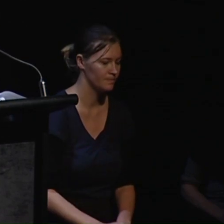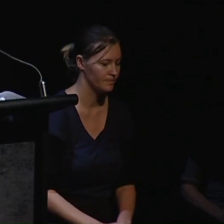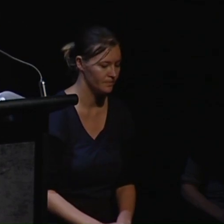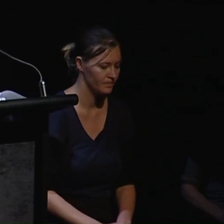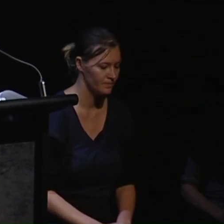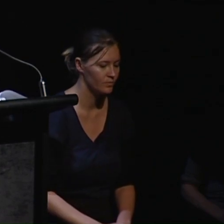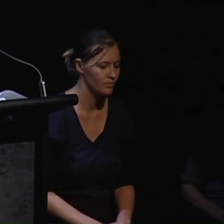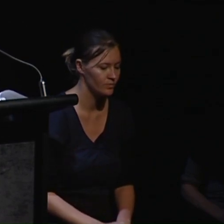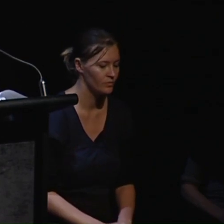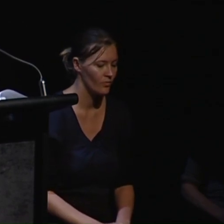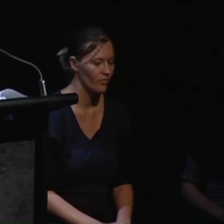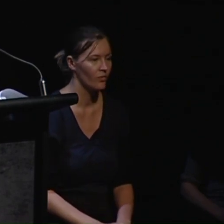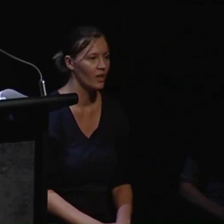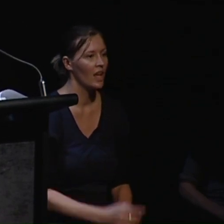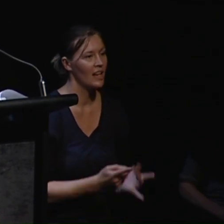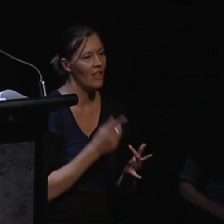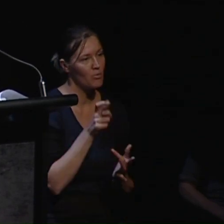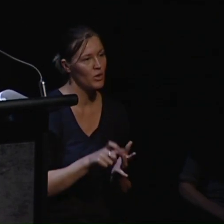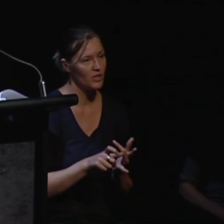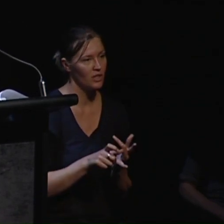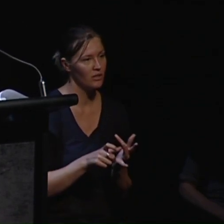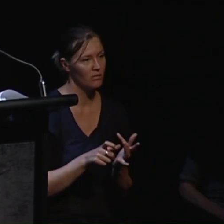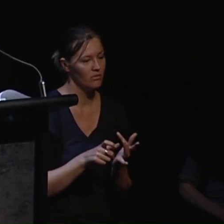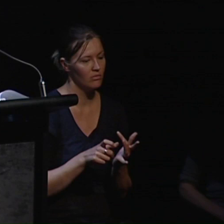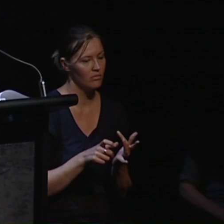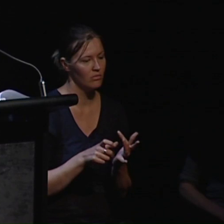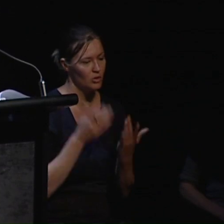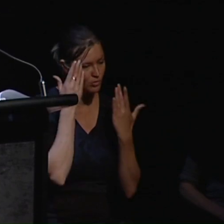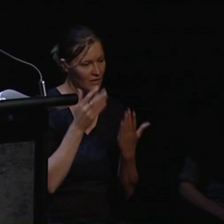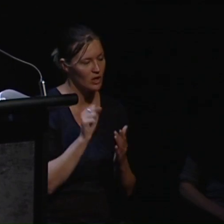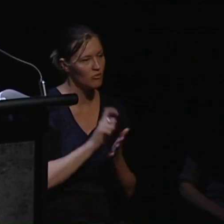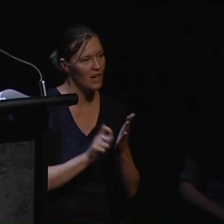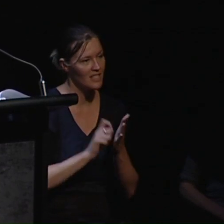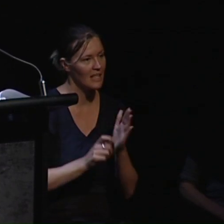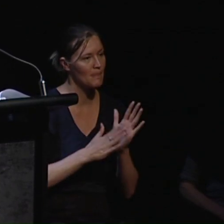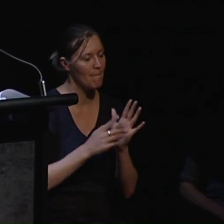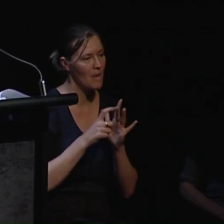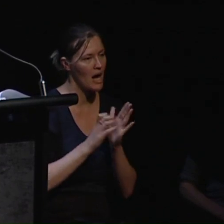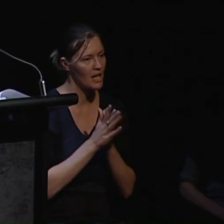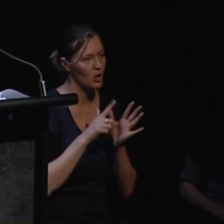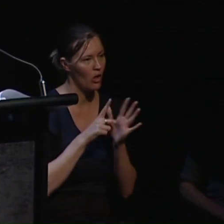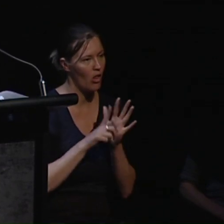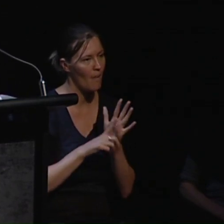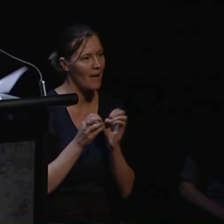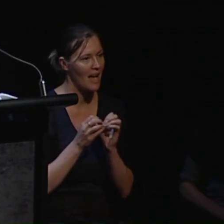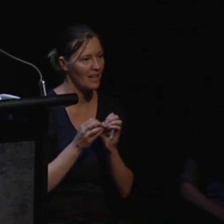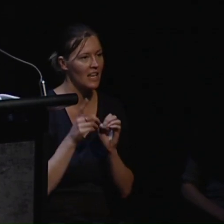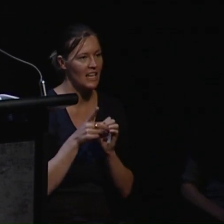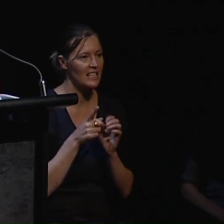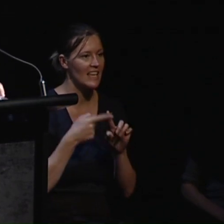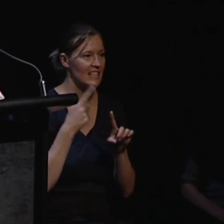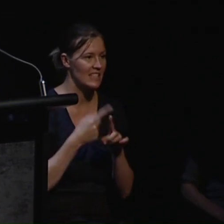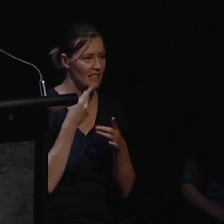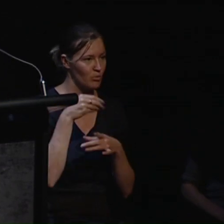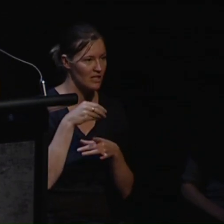Another person who was recognised for his writing and presentation on Article 12 is Michael Bach. He's the executive president of the